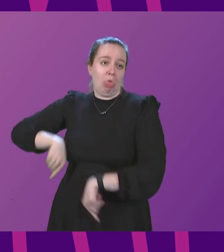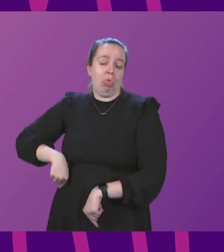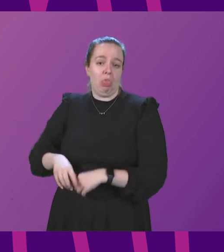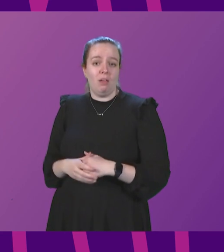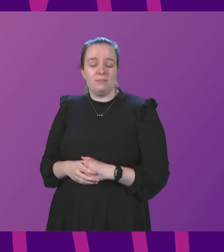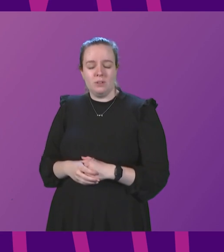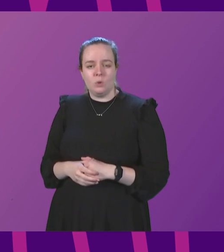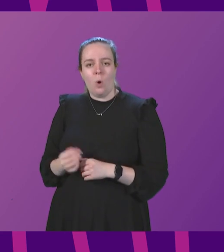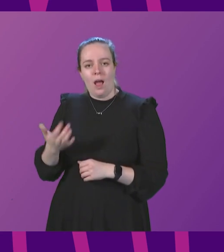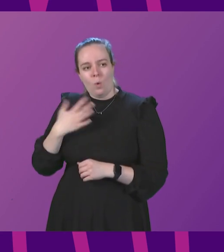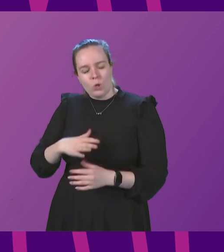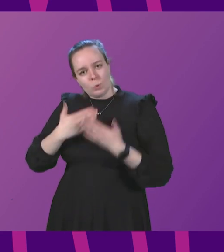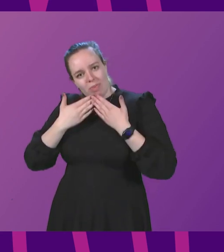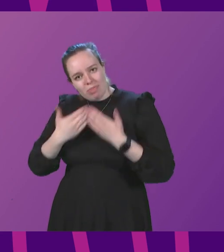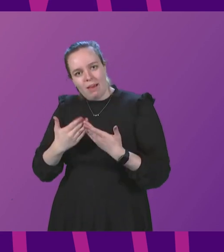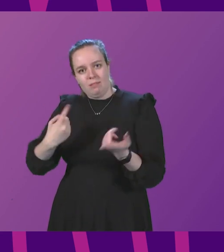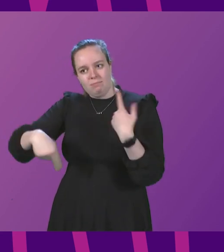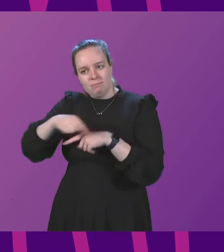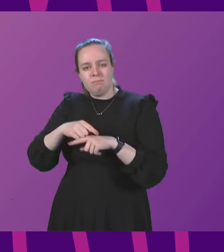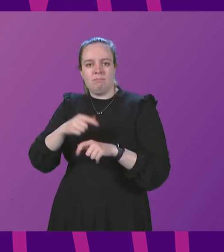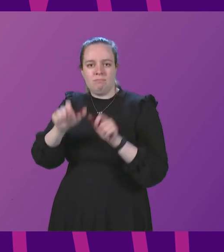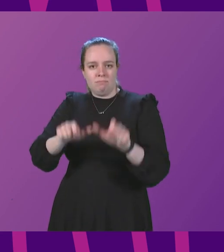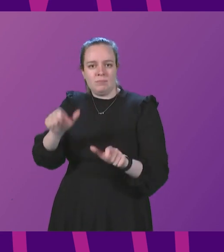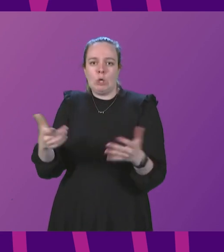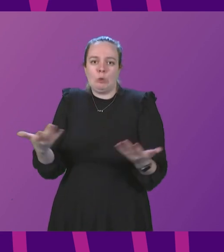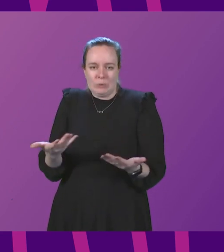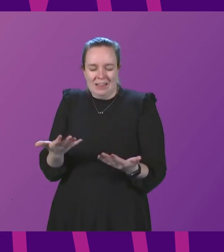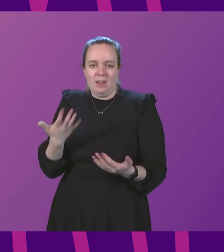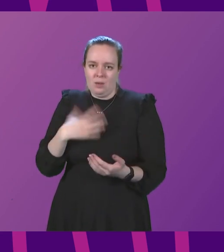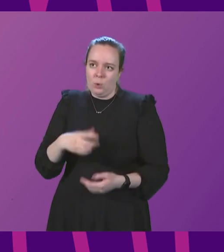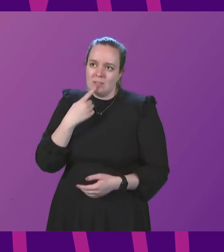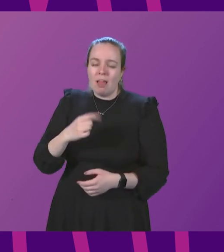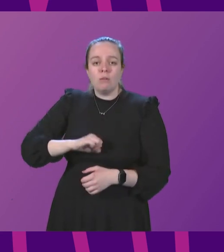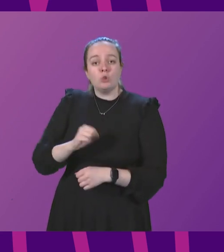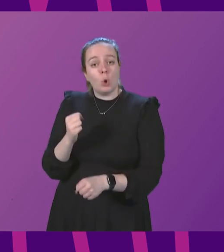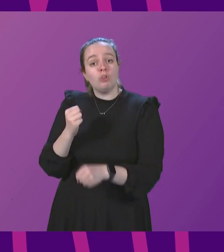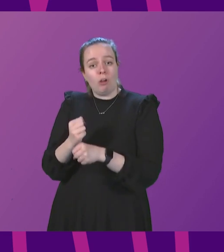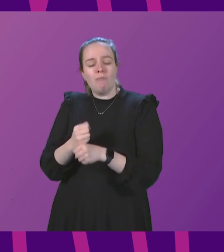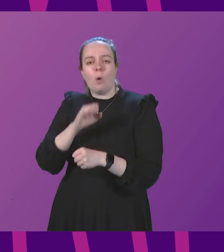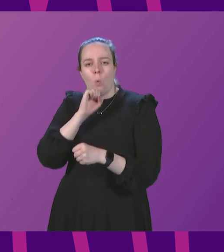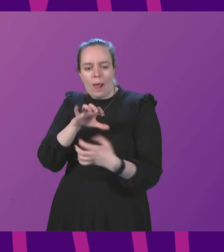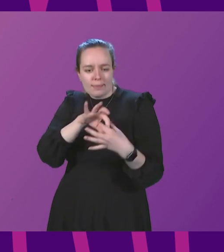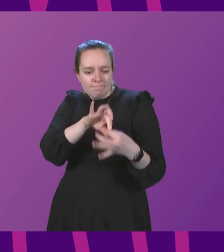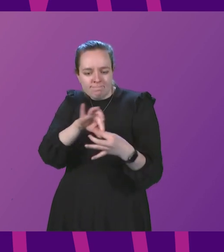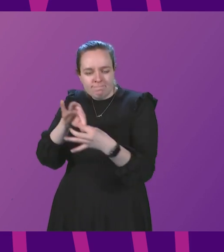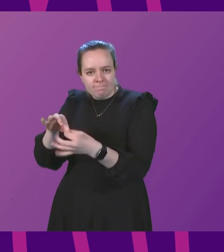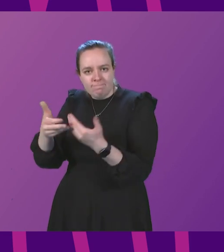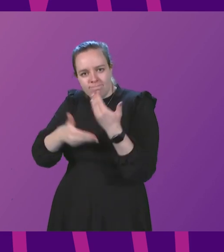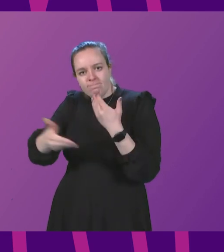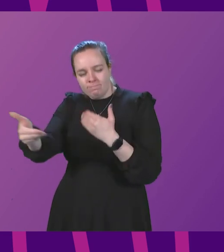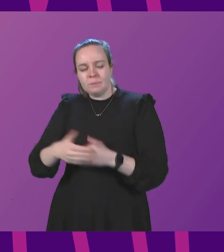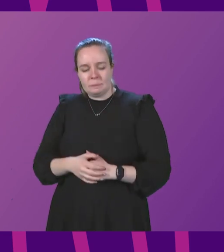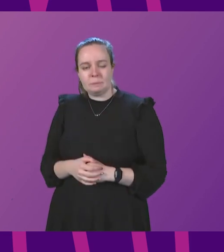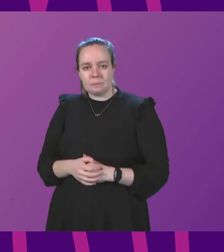So, let me record our thanks to them today and give an assurance that the Scottish Government will engage closely with them in the weeks